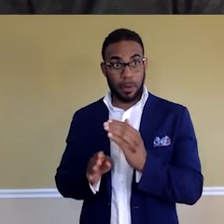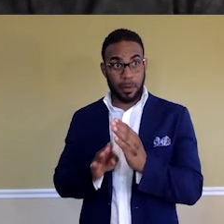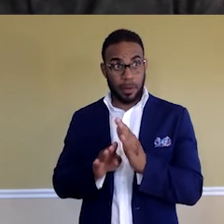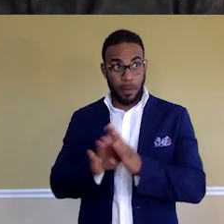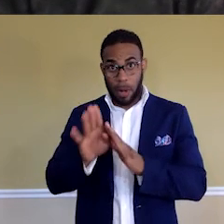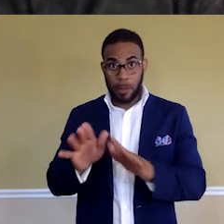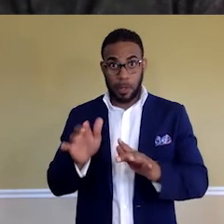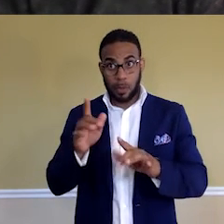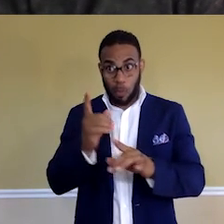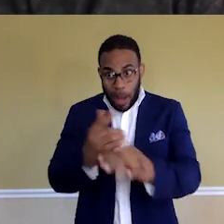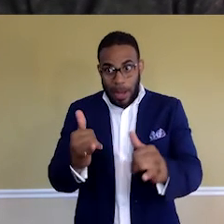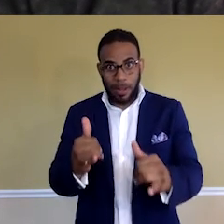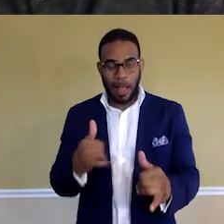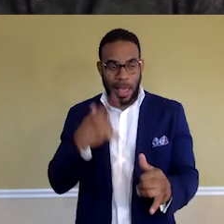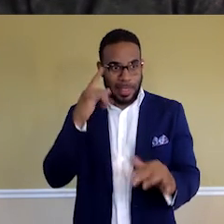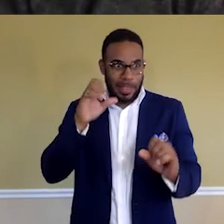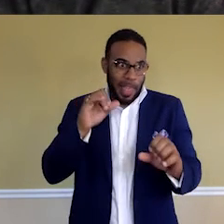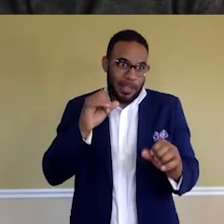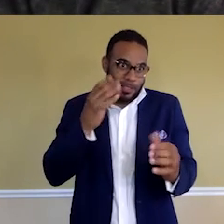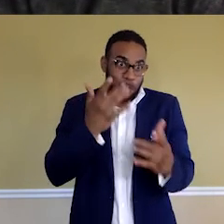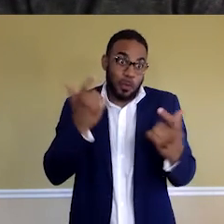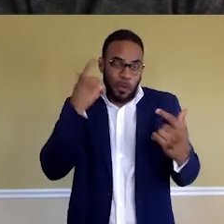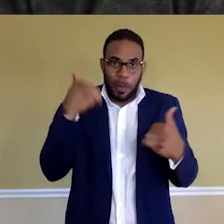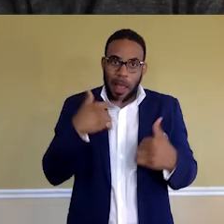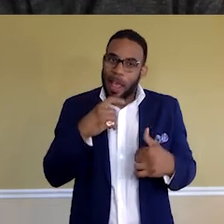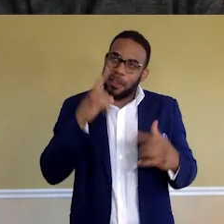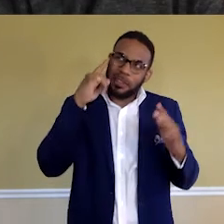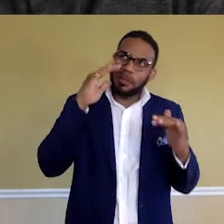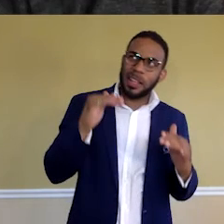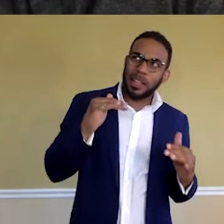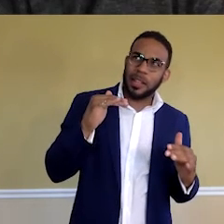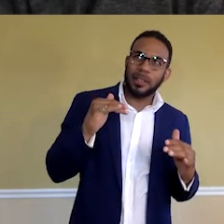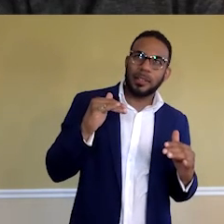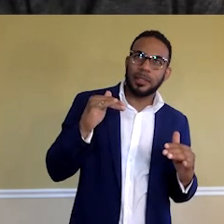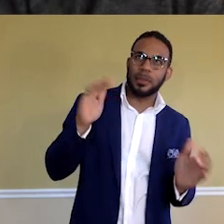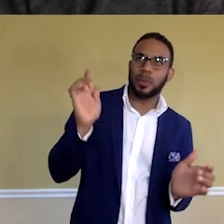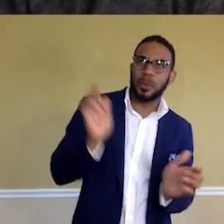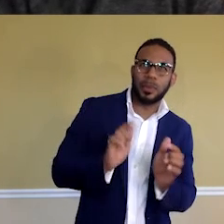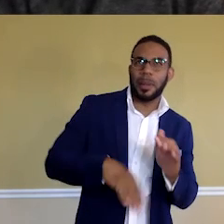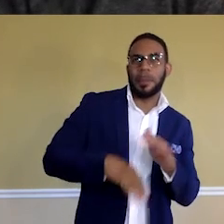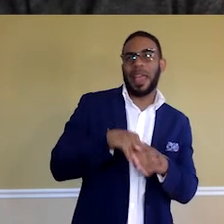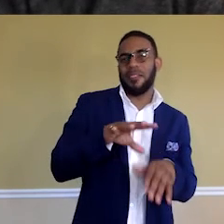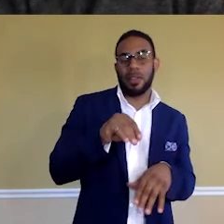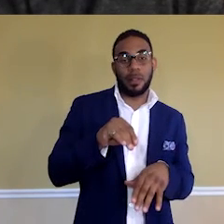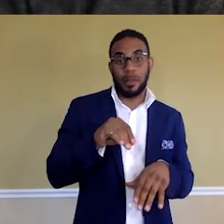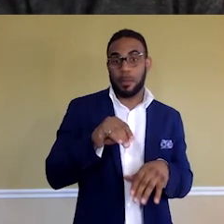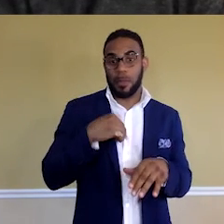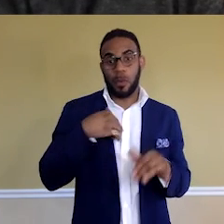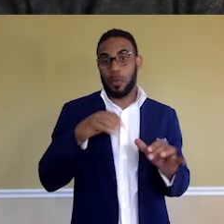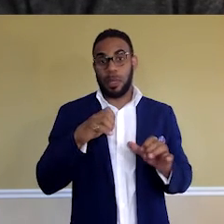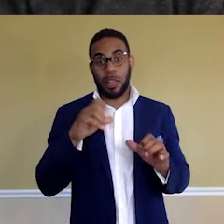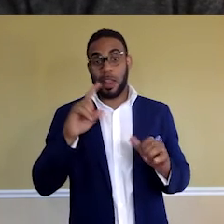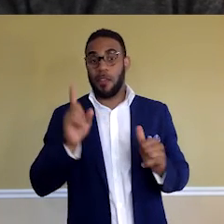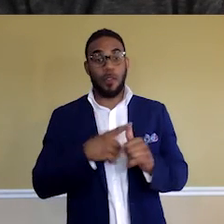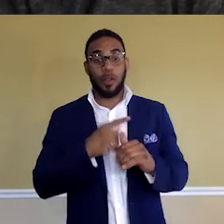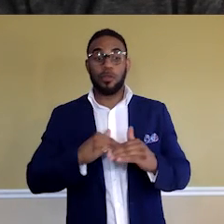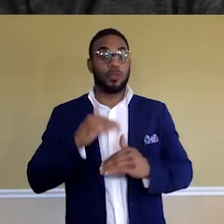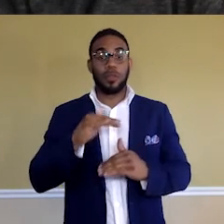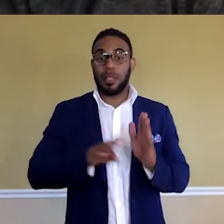Like, I think that number is huge for me. I was expecting a maximum of 50. But the first cohort ended in November last year.